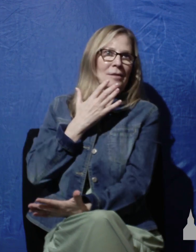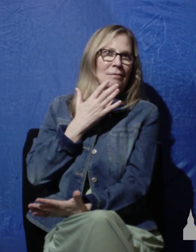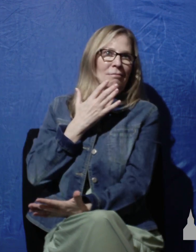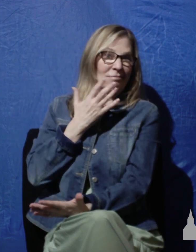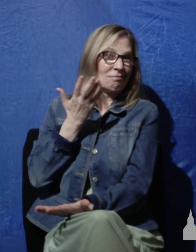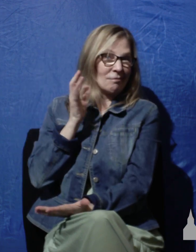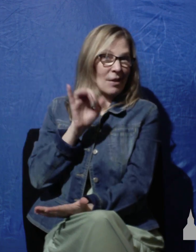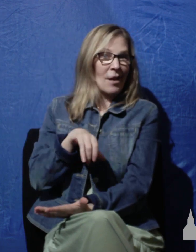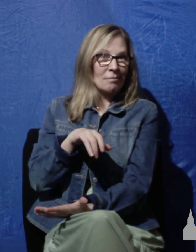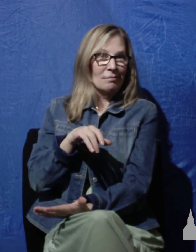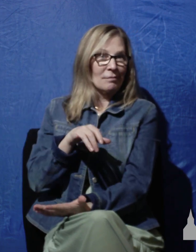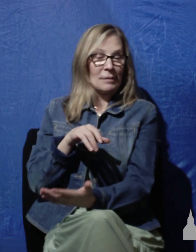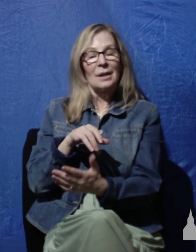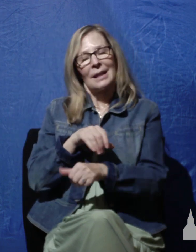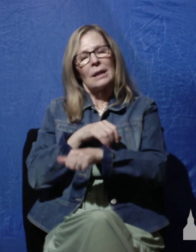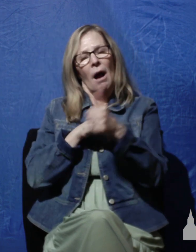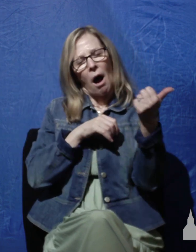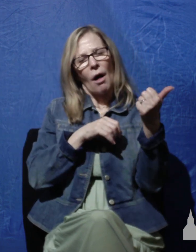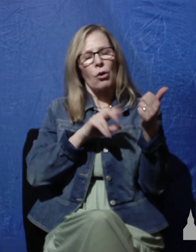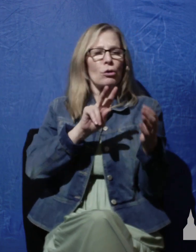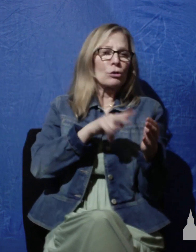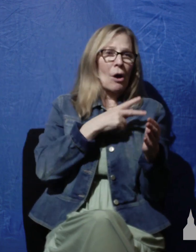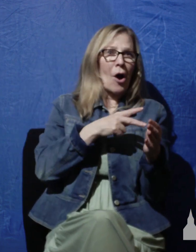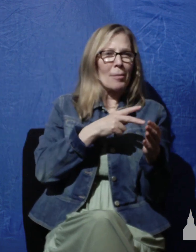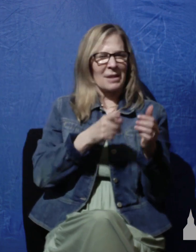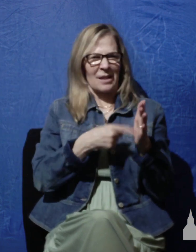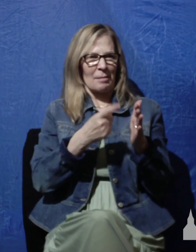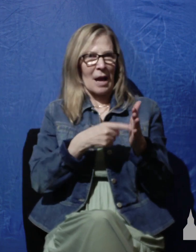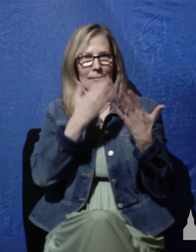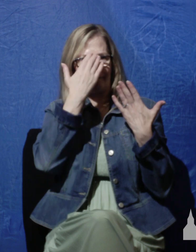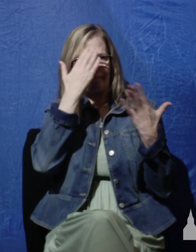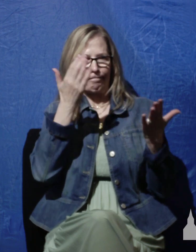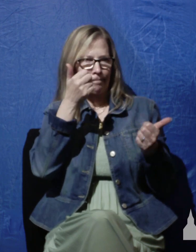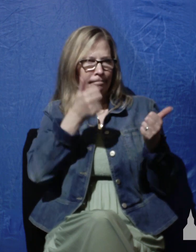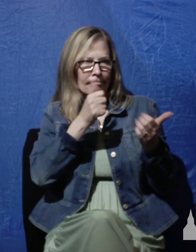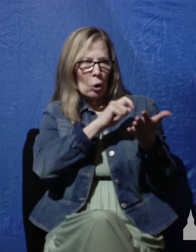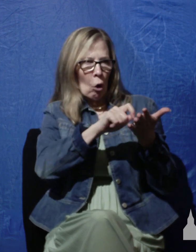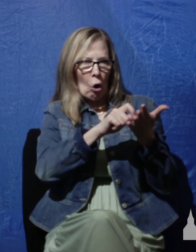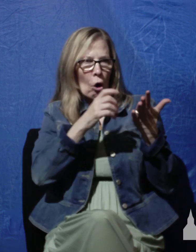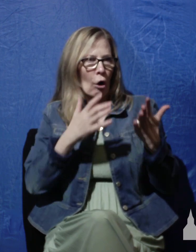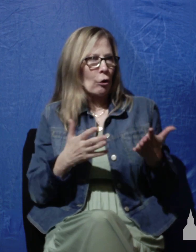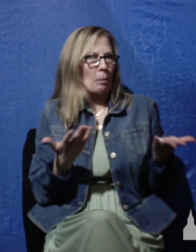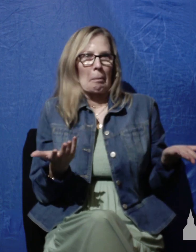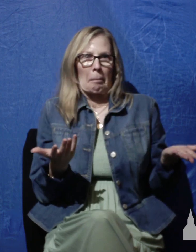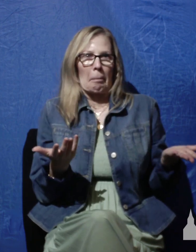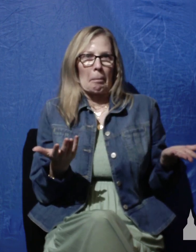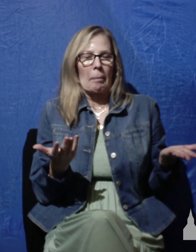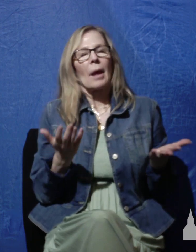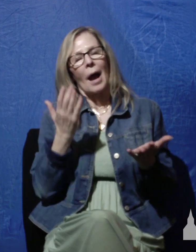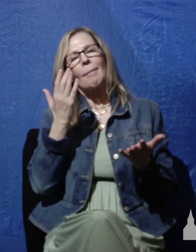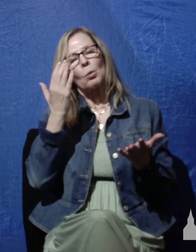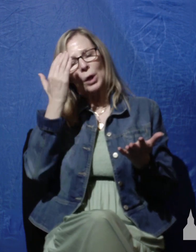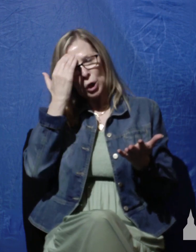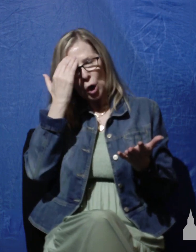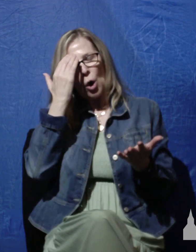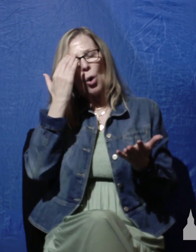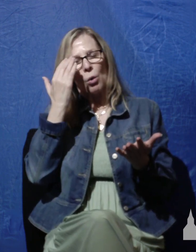psalms where we really don't know who the author is, as I said a moment ago, we do know that the redeemed